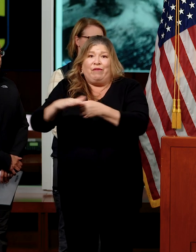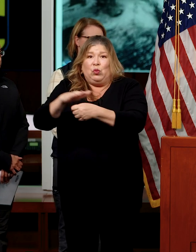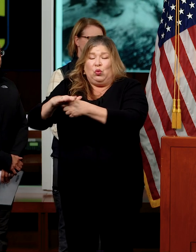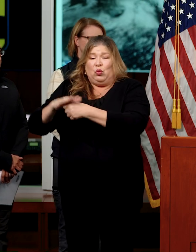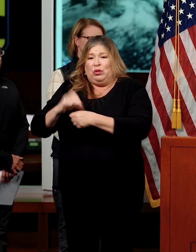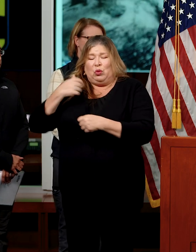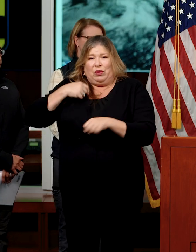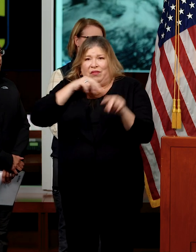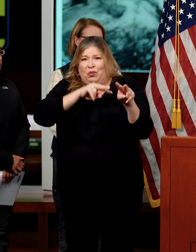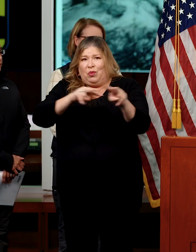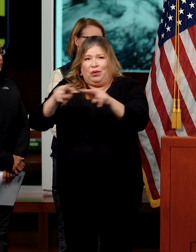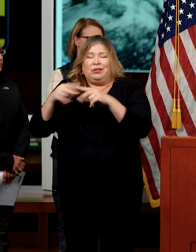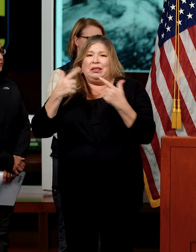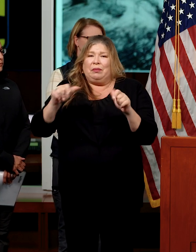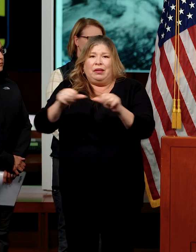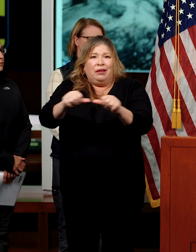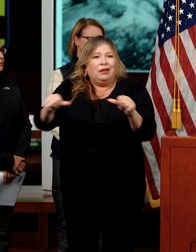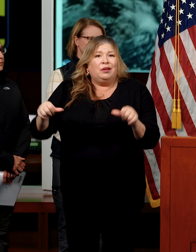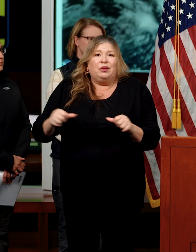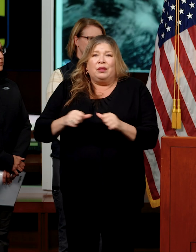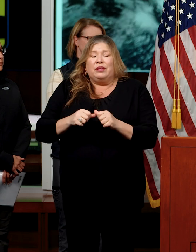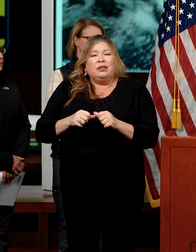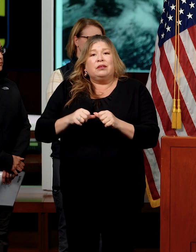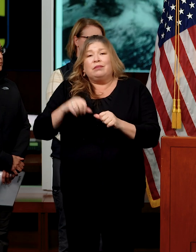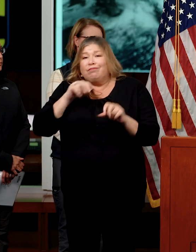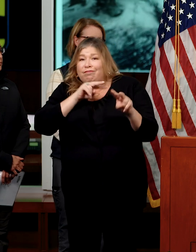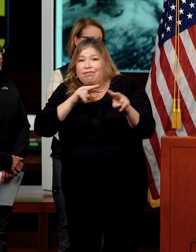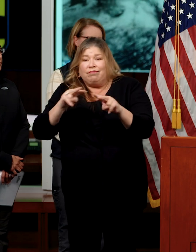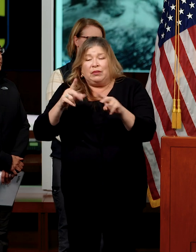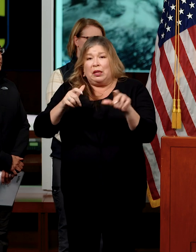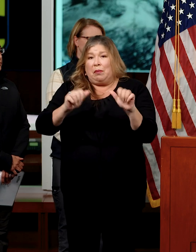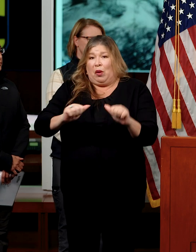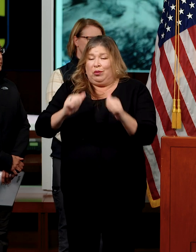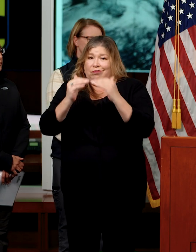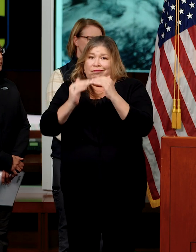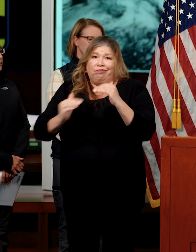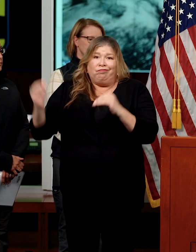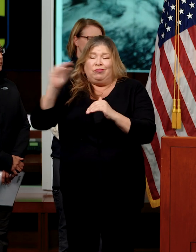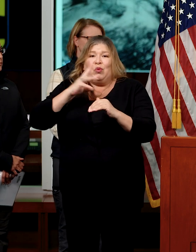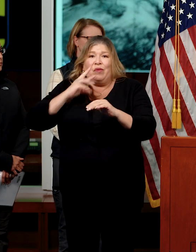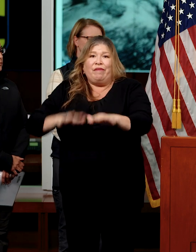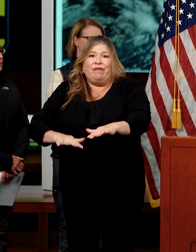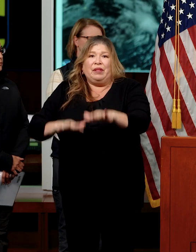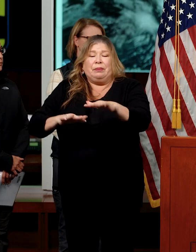that larger area for monitor stage and flood exceedant stages.